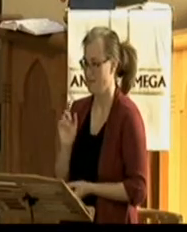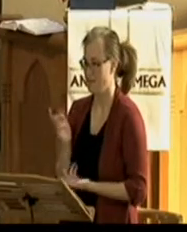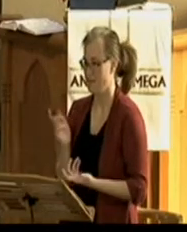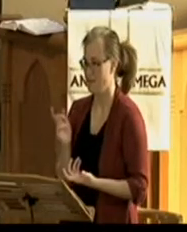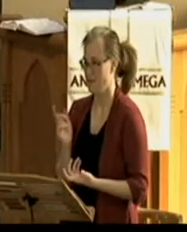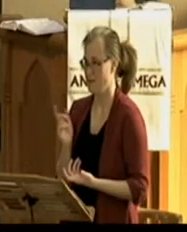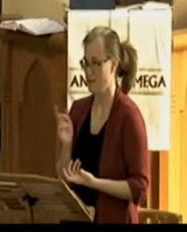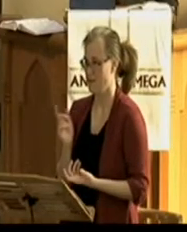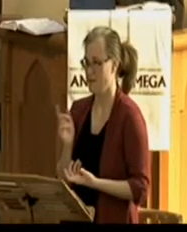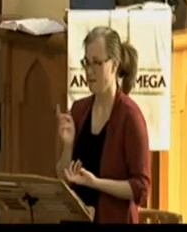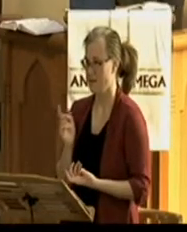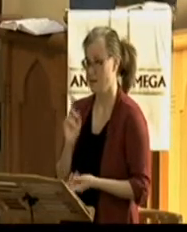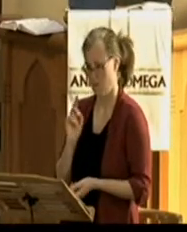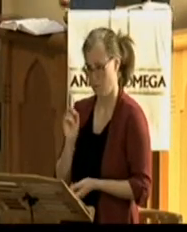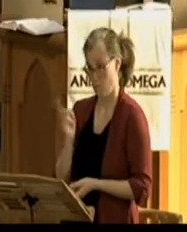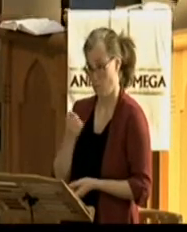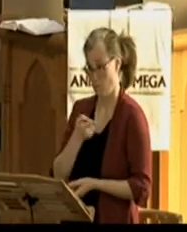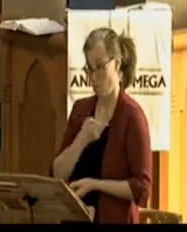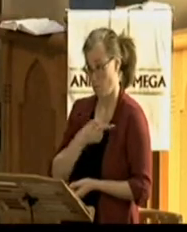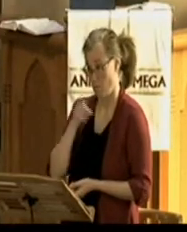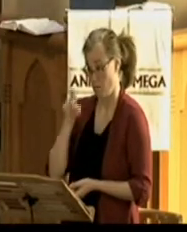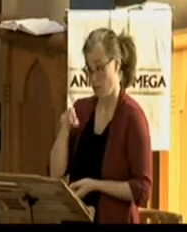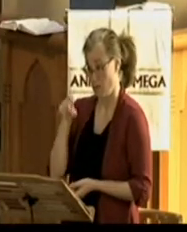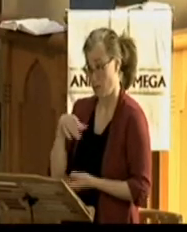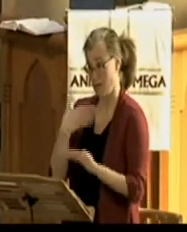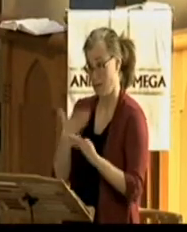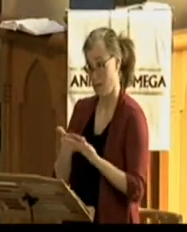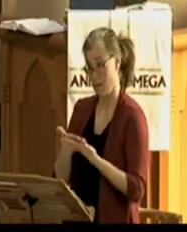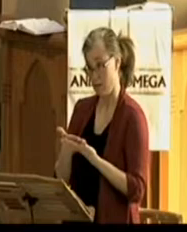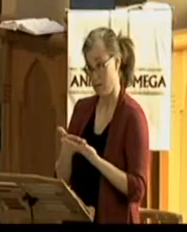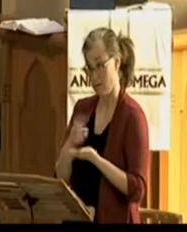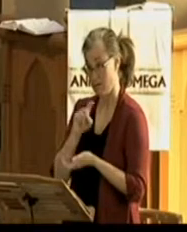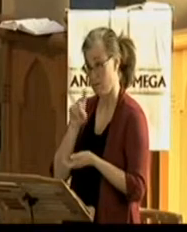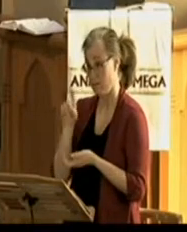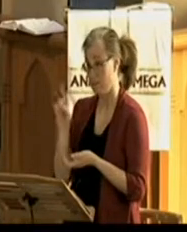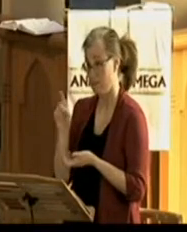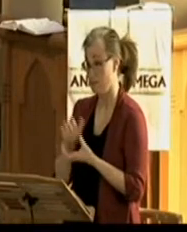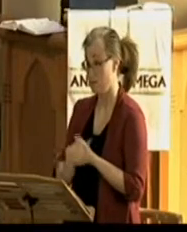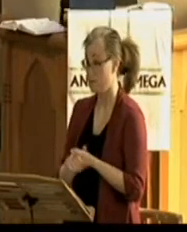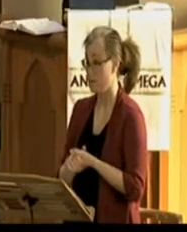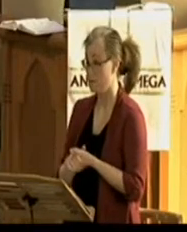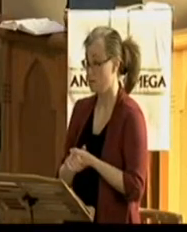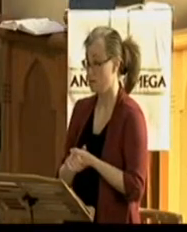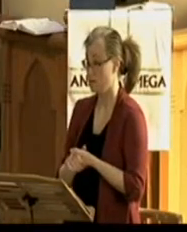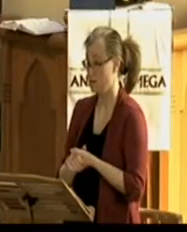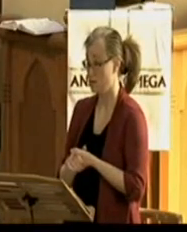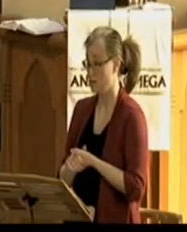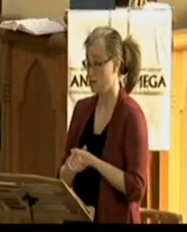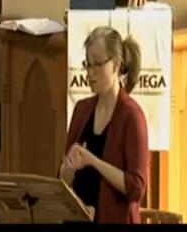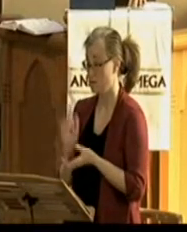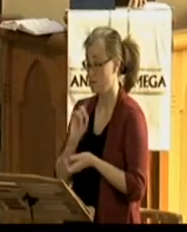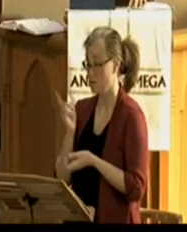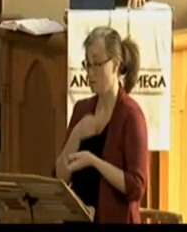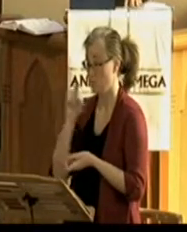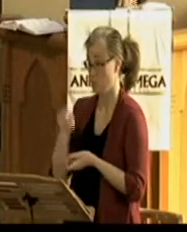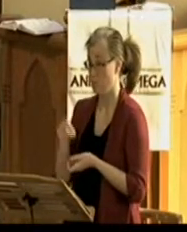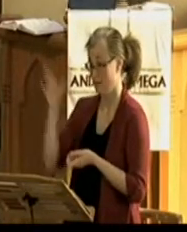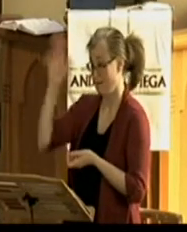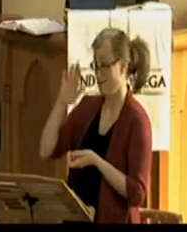To show himself physically. He's already shown himself and revealed himself to us by the reports of many eyewitnesses of his